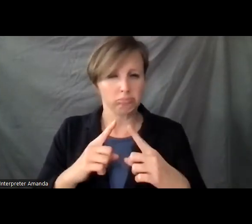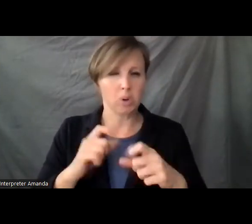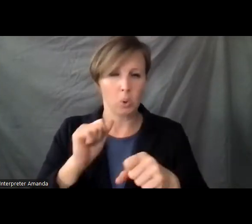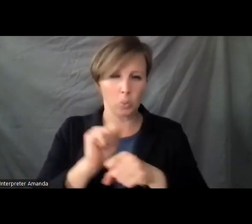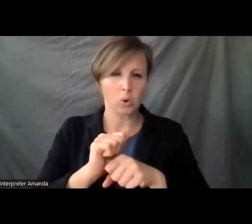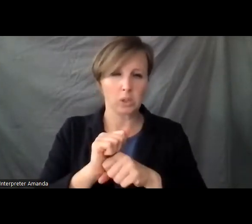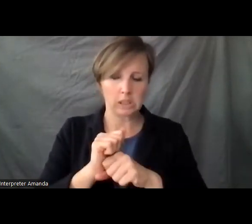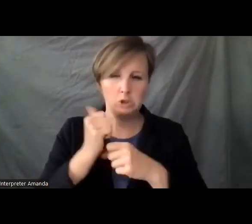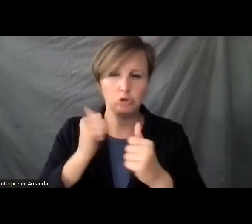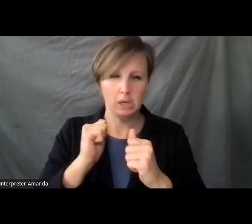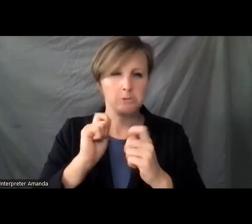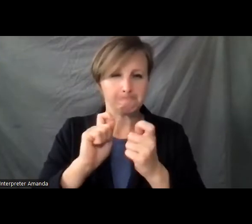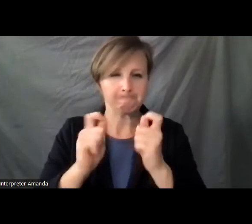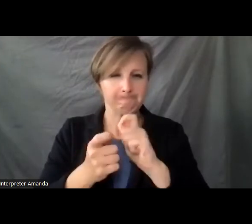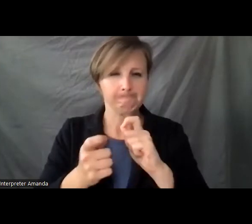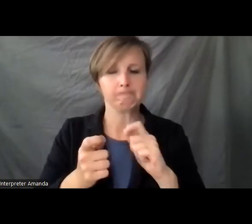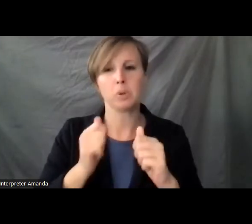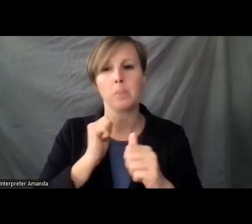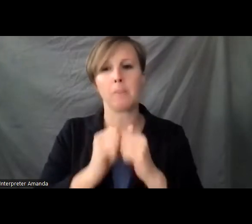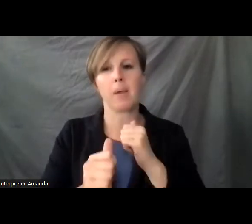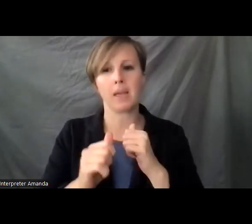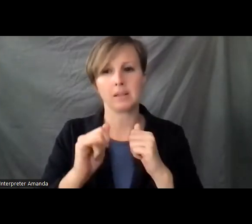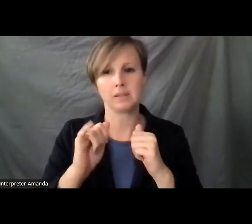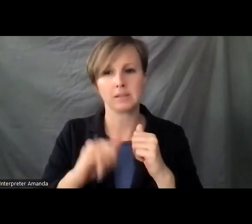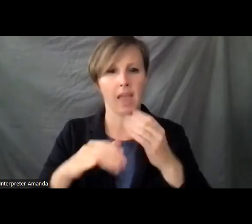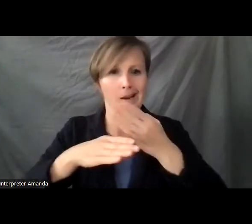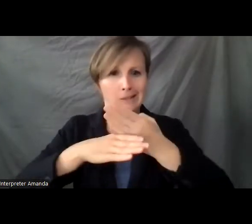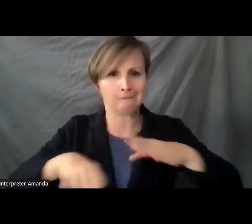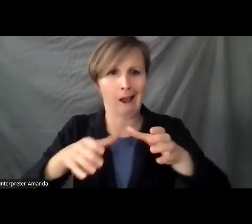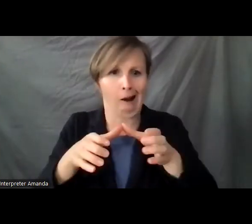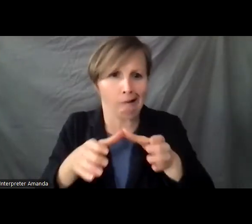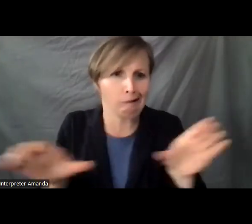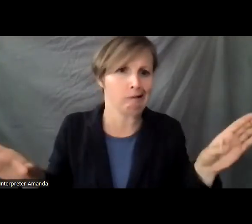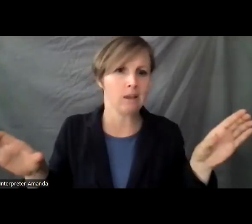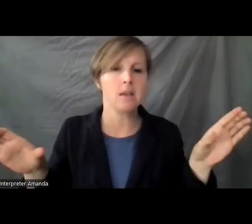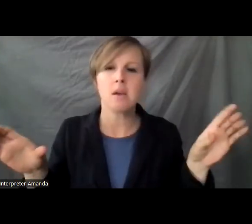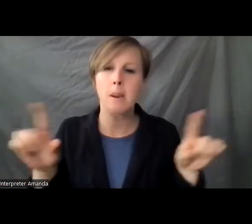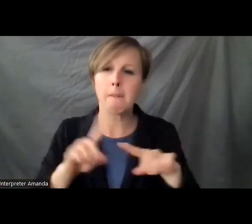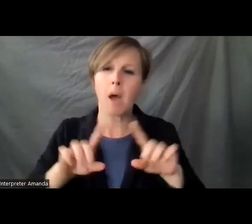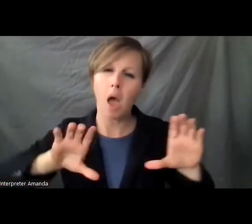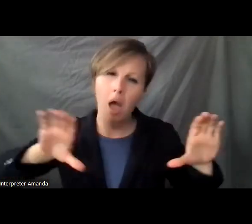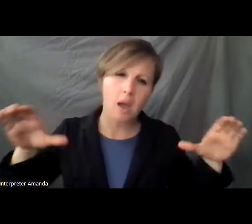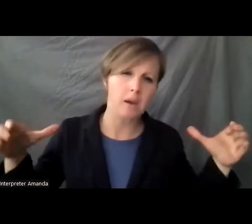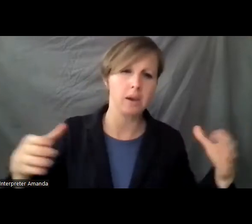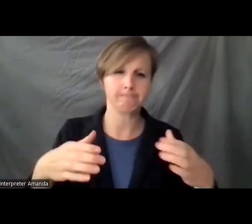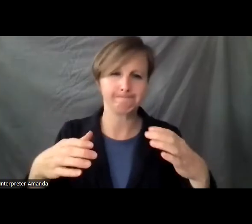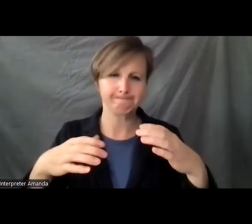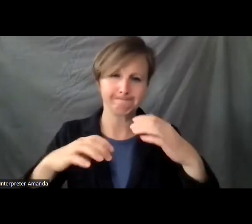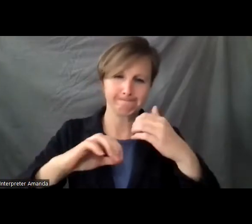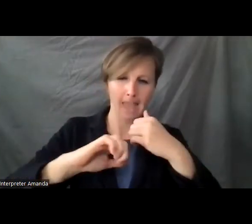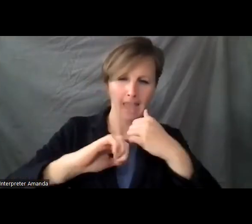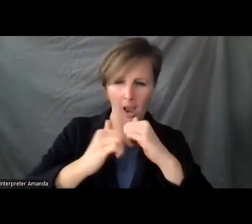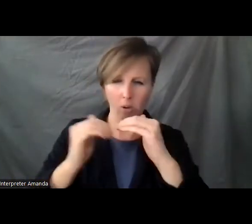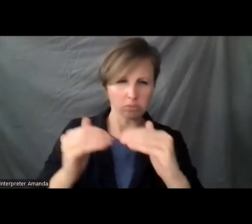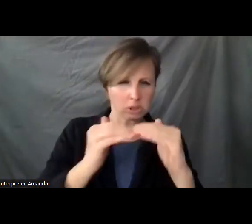towards is getting beyond this us versus them divide and looking at lens, the lens of justice and